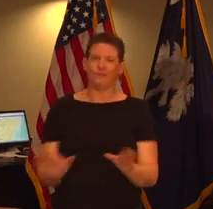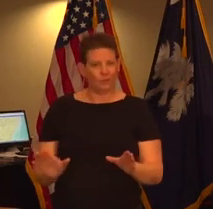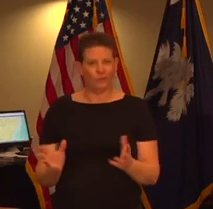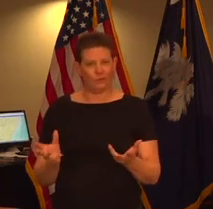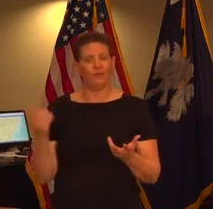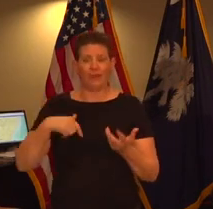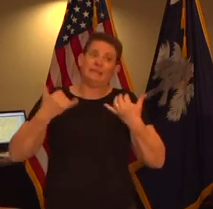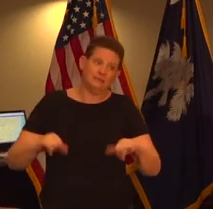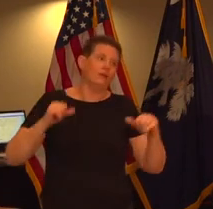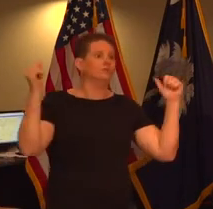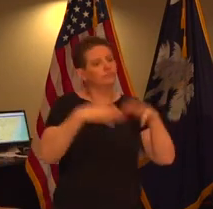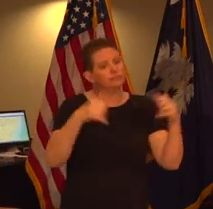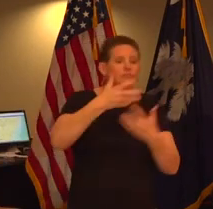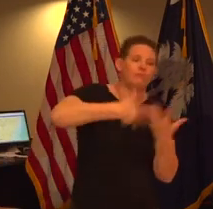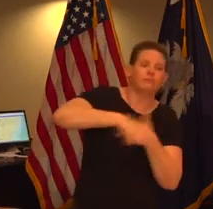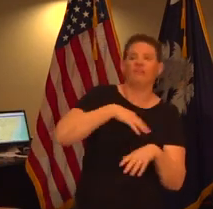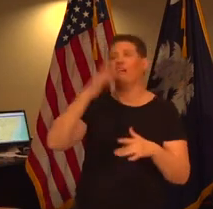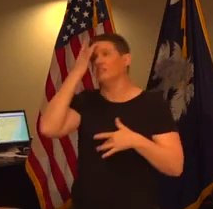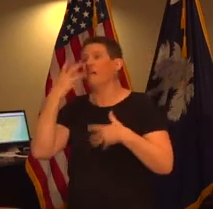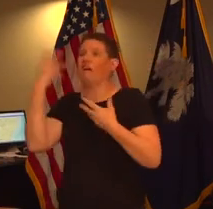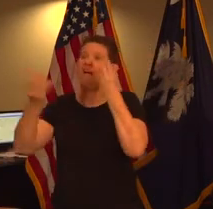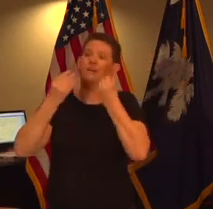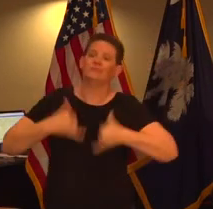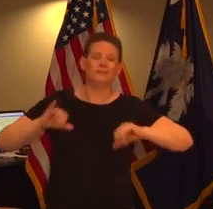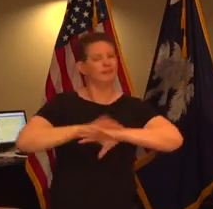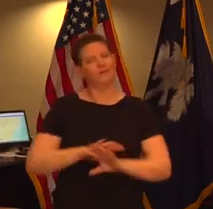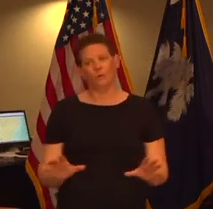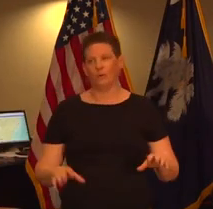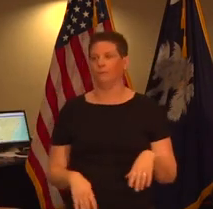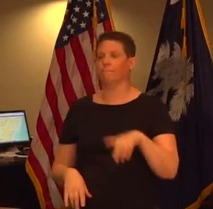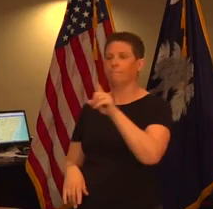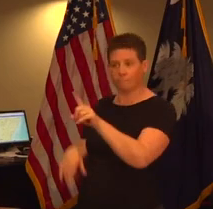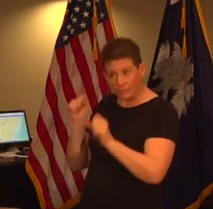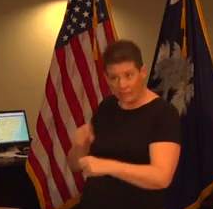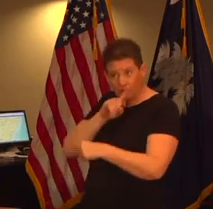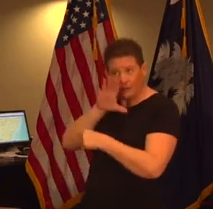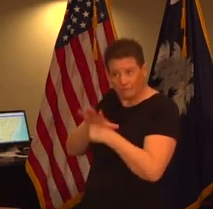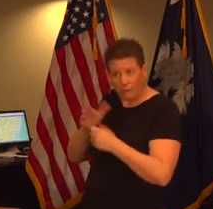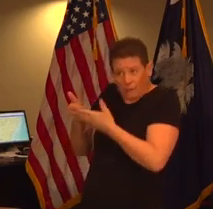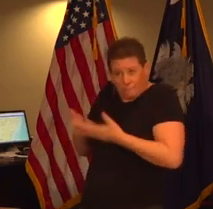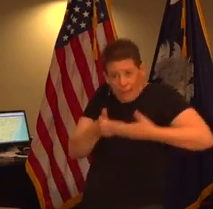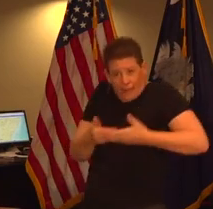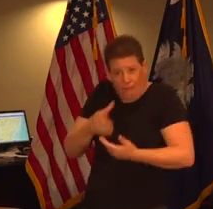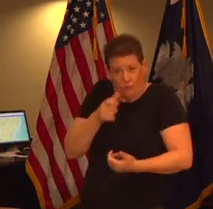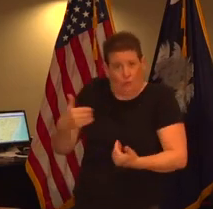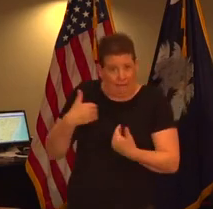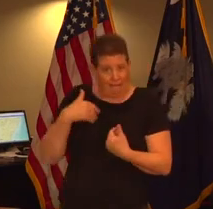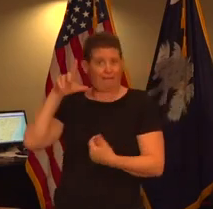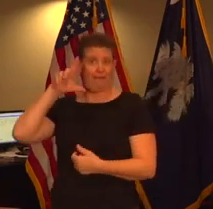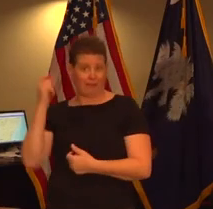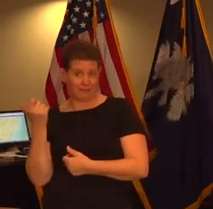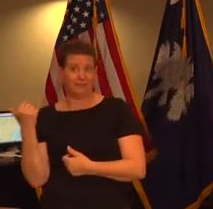change in the the guidance that we have given all along can we confirm the baby tested positive from lexington we have